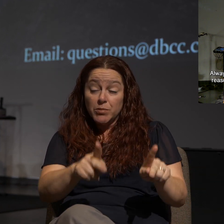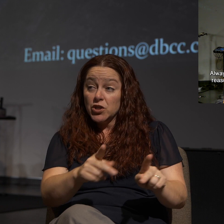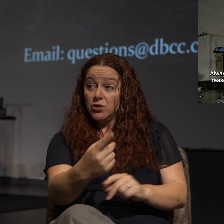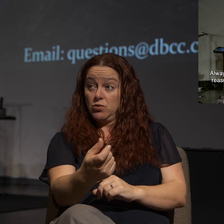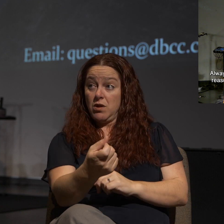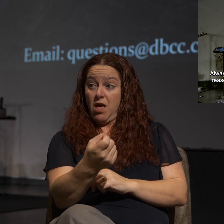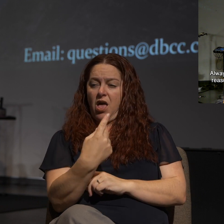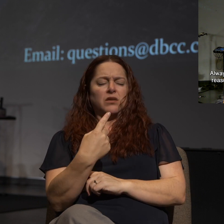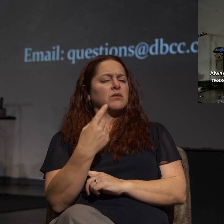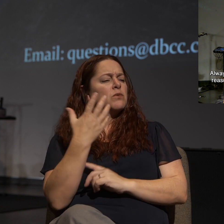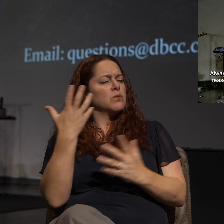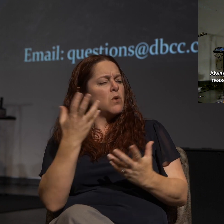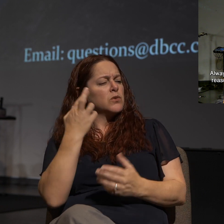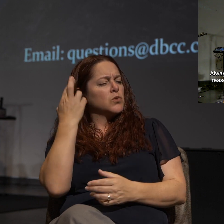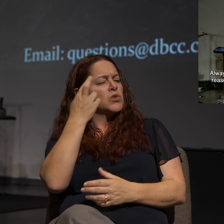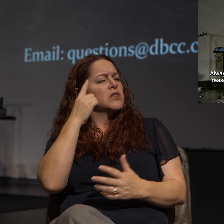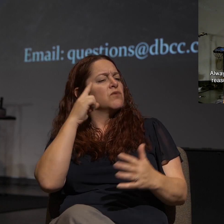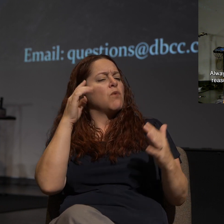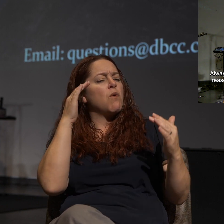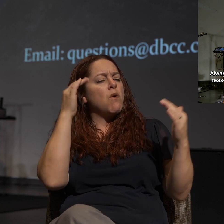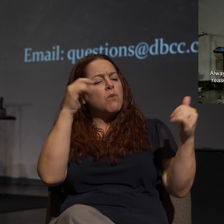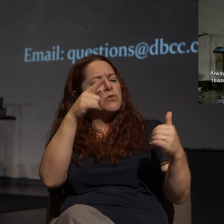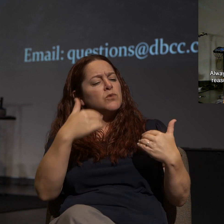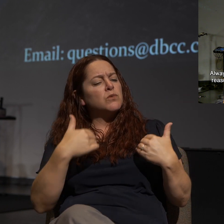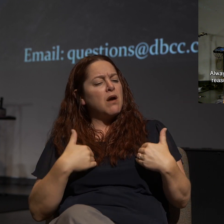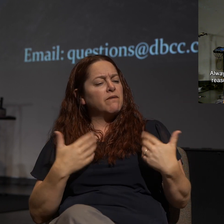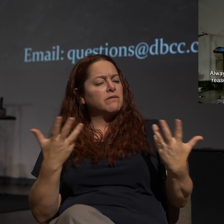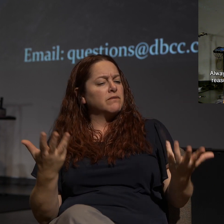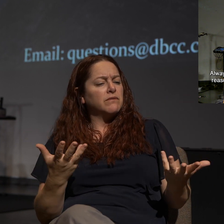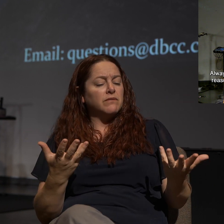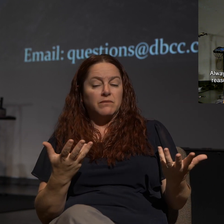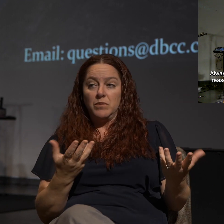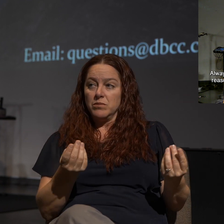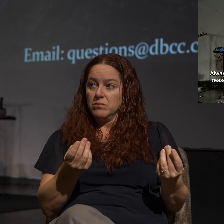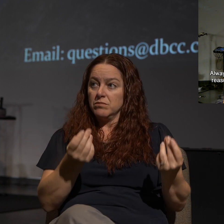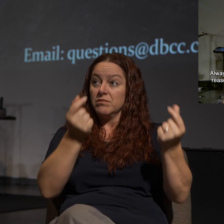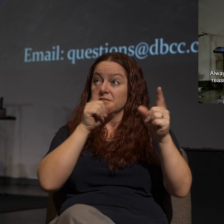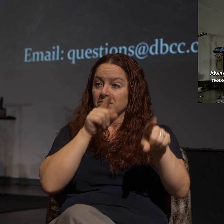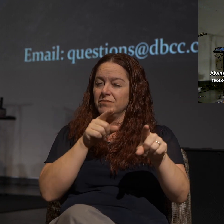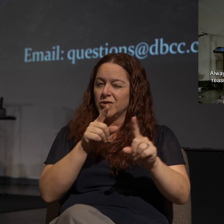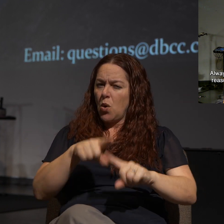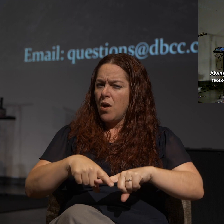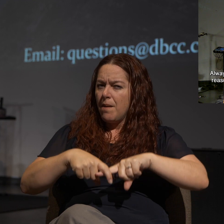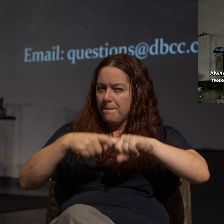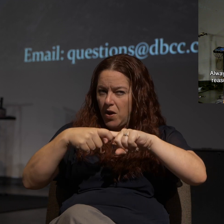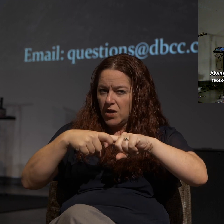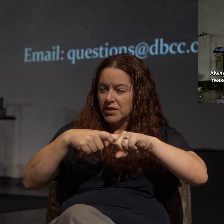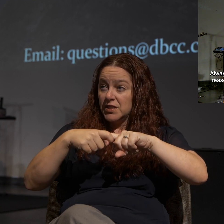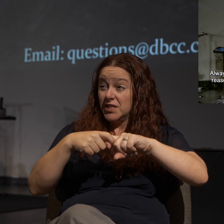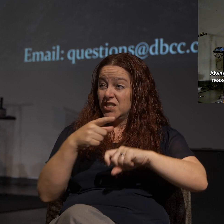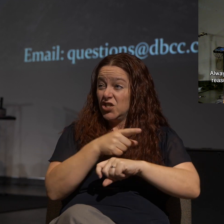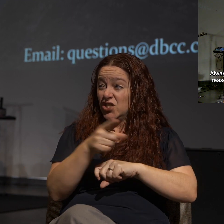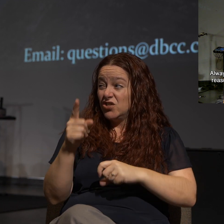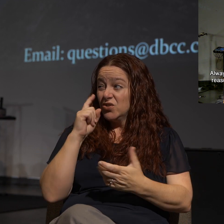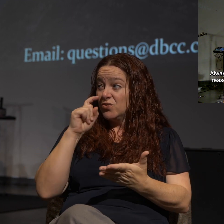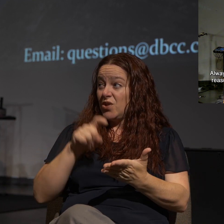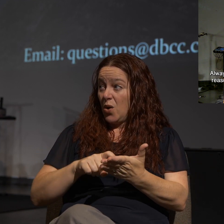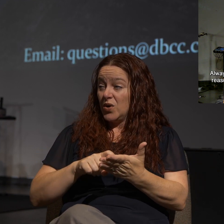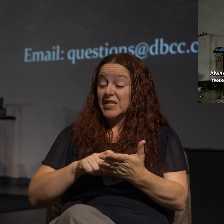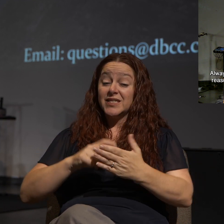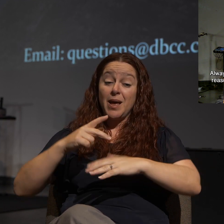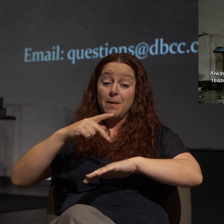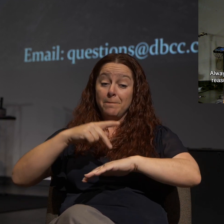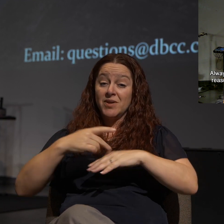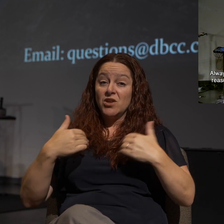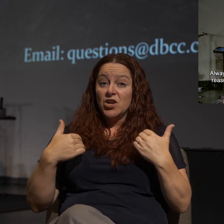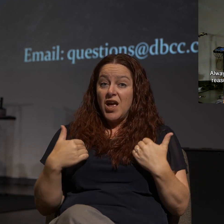you to give the reason for the hope that you have. I want to pause right there for a second because did you notice that Peter